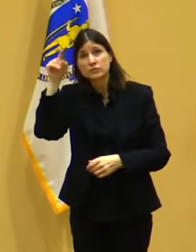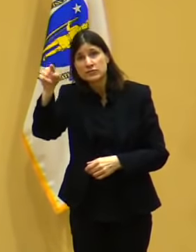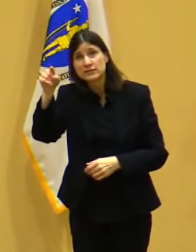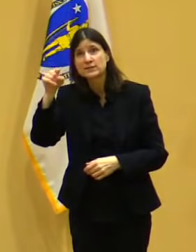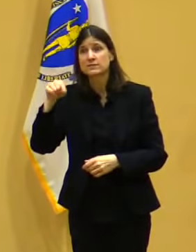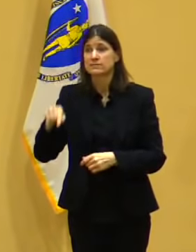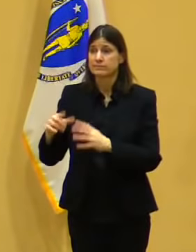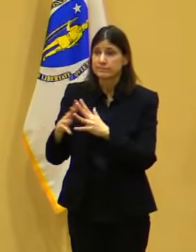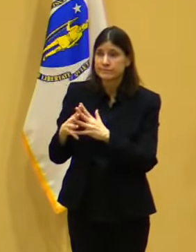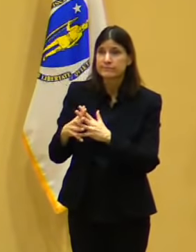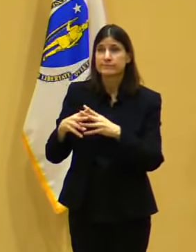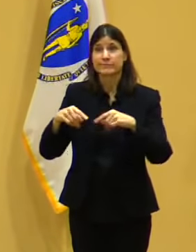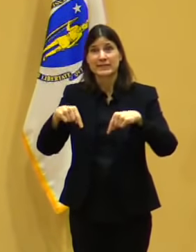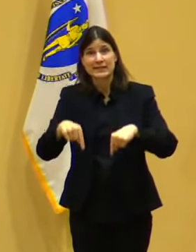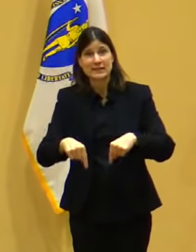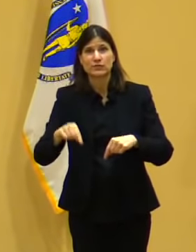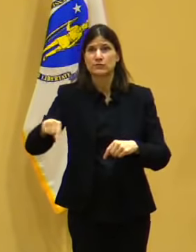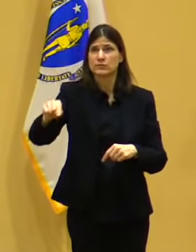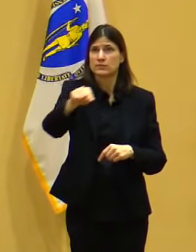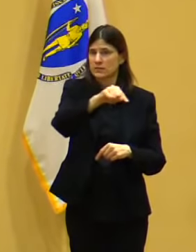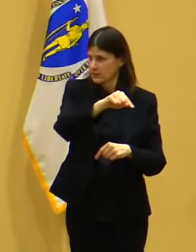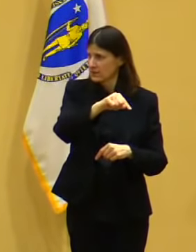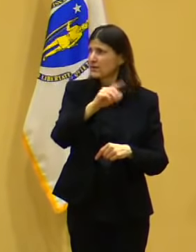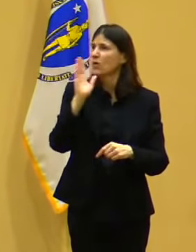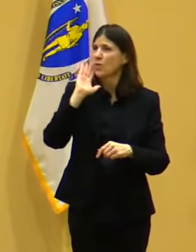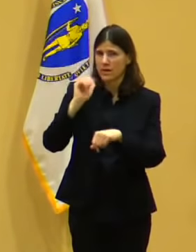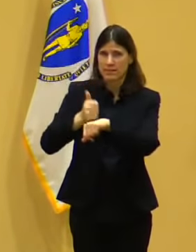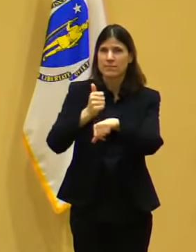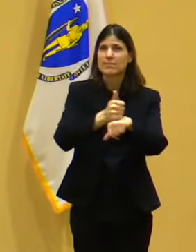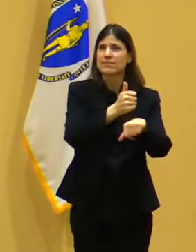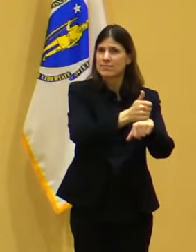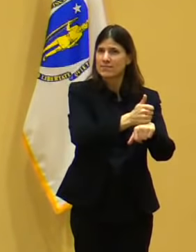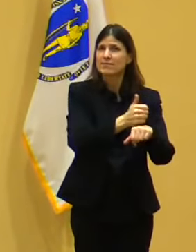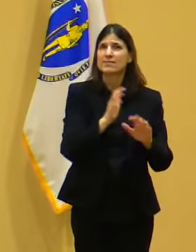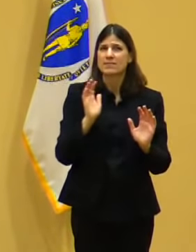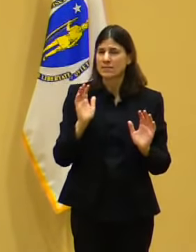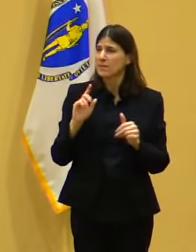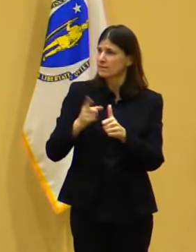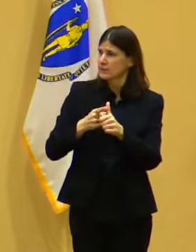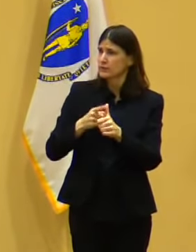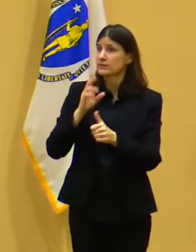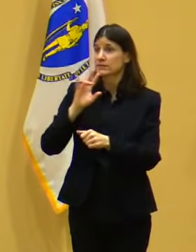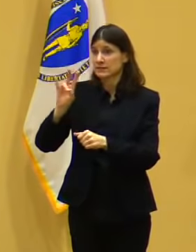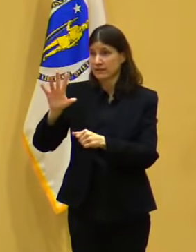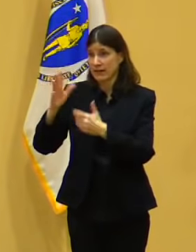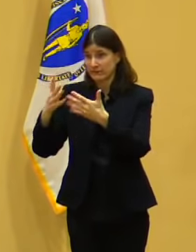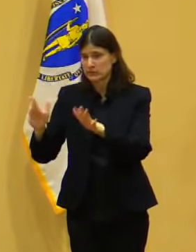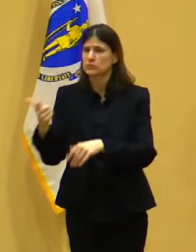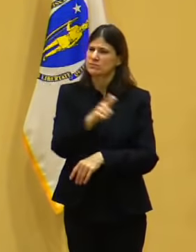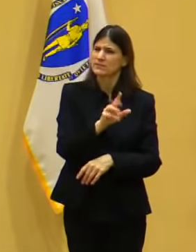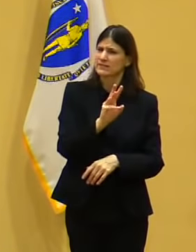can be pretty sure and pretty comfortable that we've done all we could straight out of the gate for those folks over the age of 75.